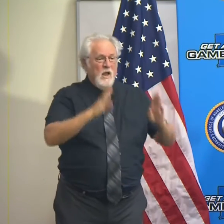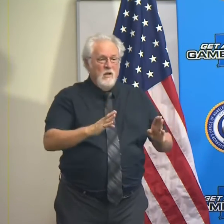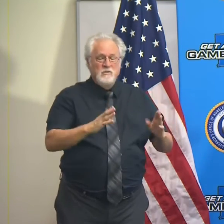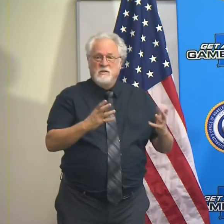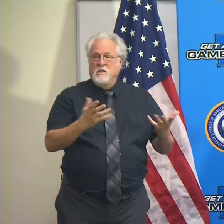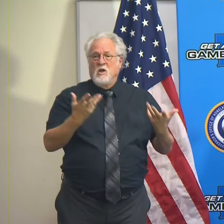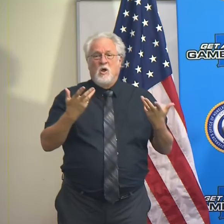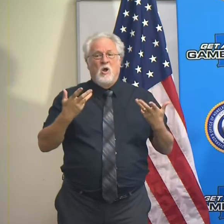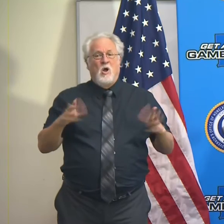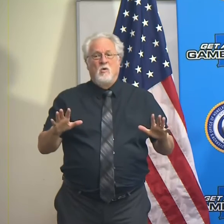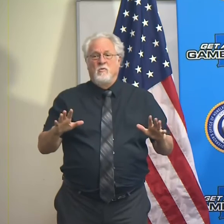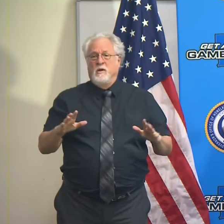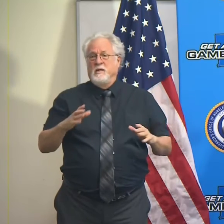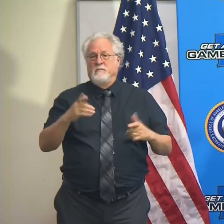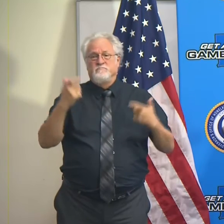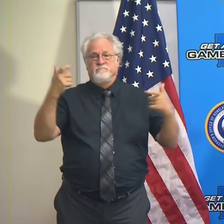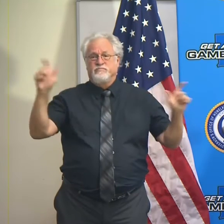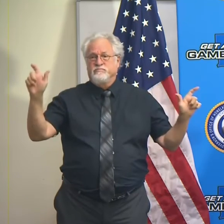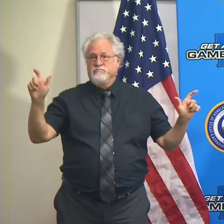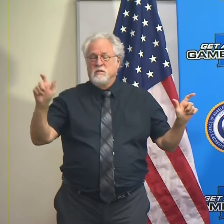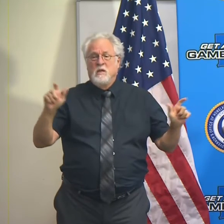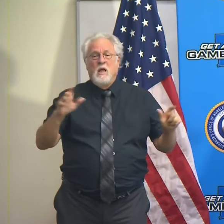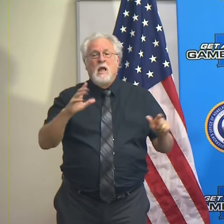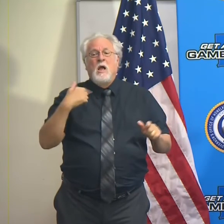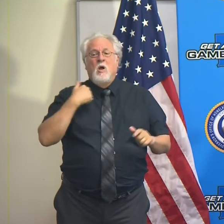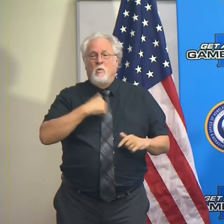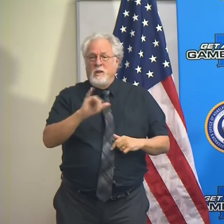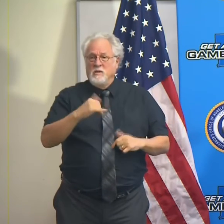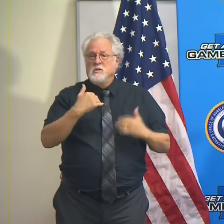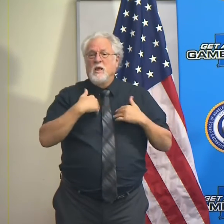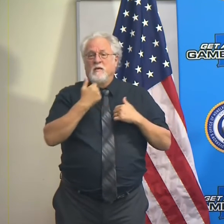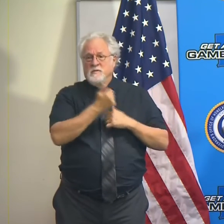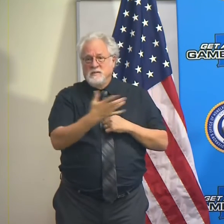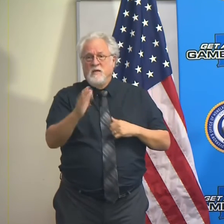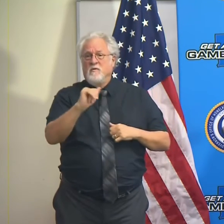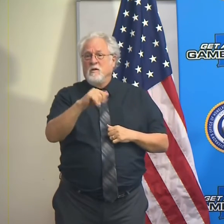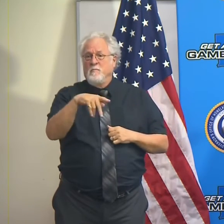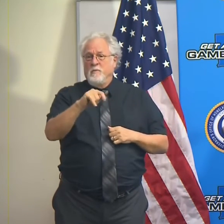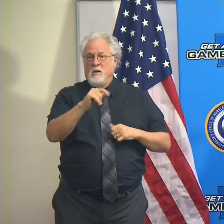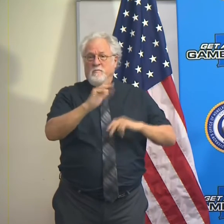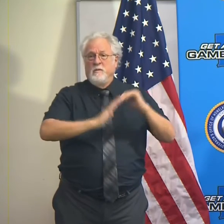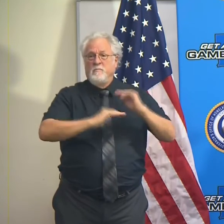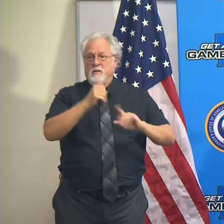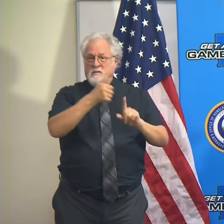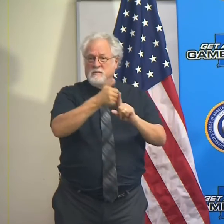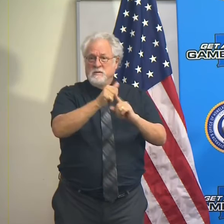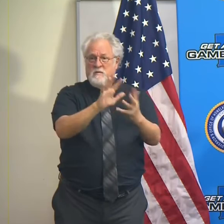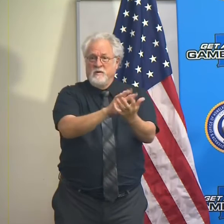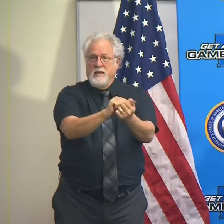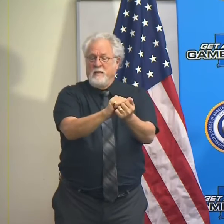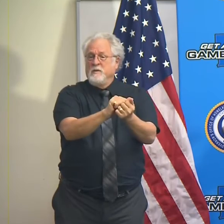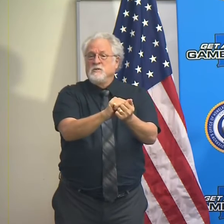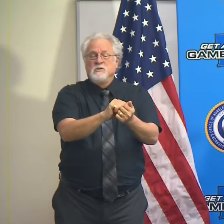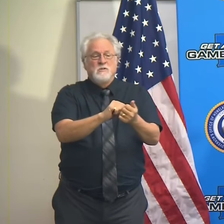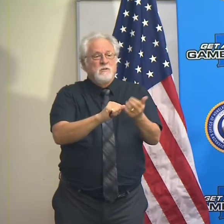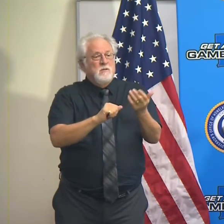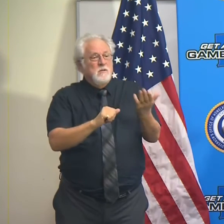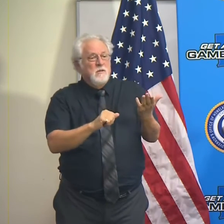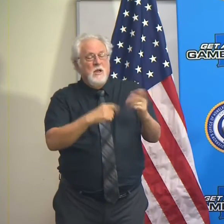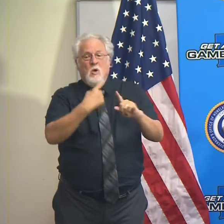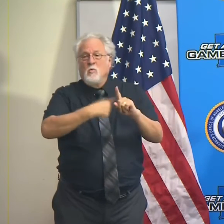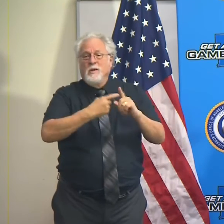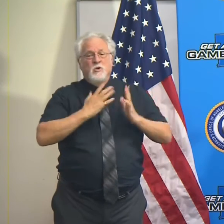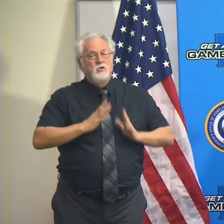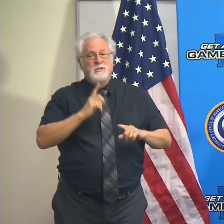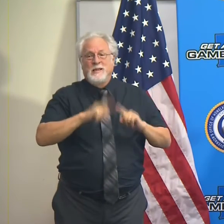is already extremely substantial. And we also had a number of apartment buildings that were themselves damaged to the point where where